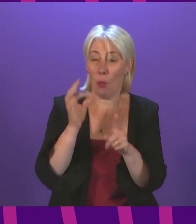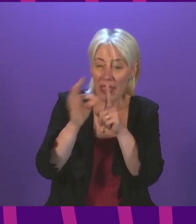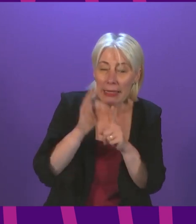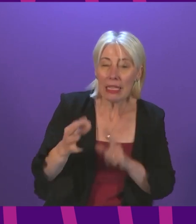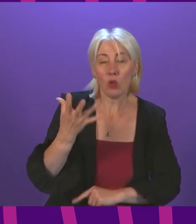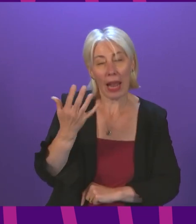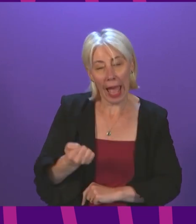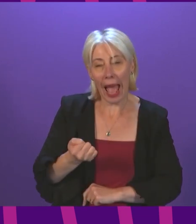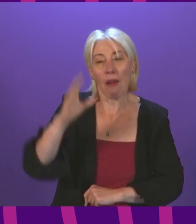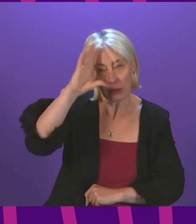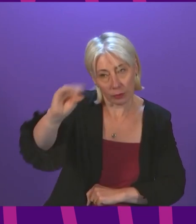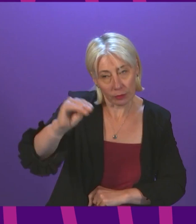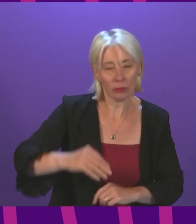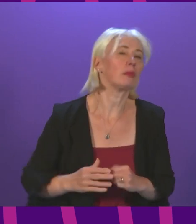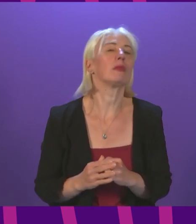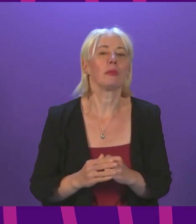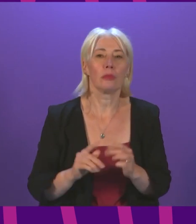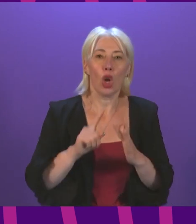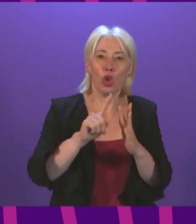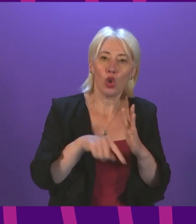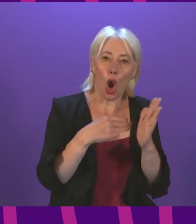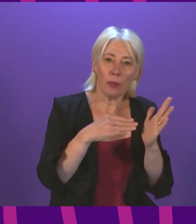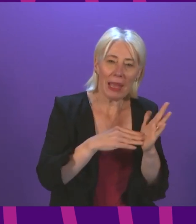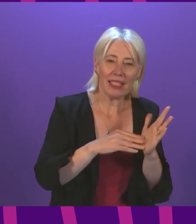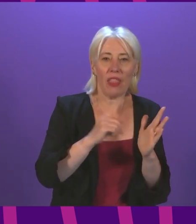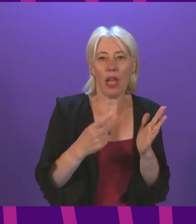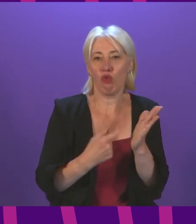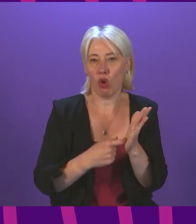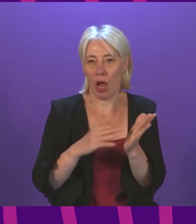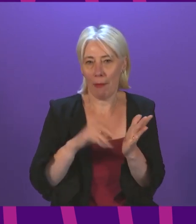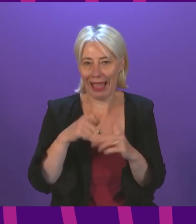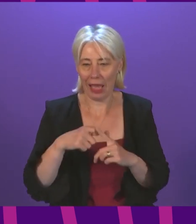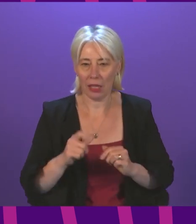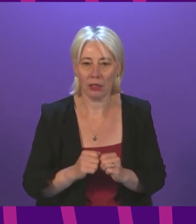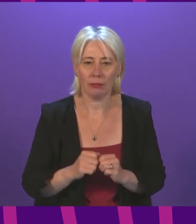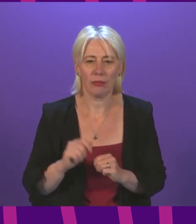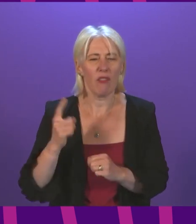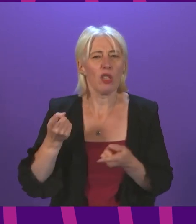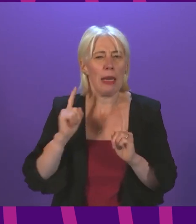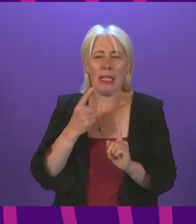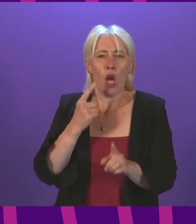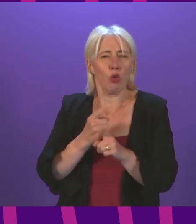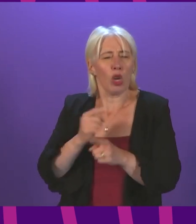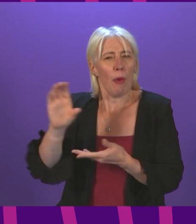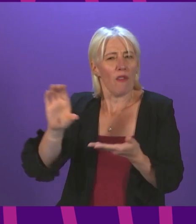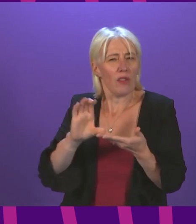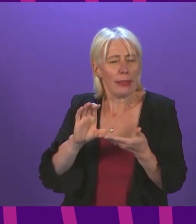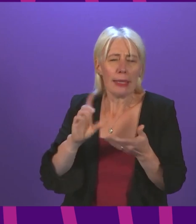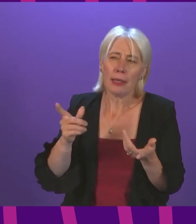of that just as quickly as possible john mason to be followed by rona mckay thank you the first minister mentioned funding and i wonder if she can